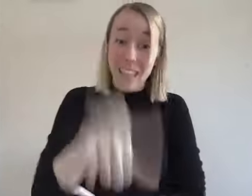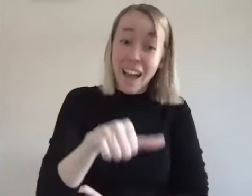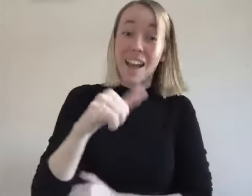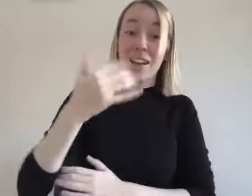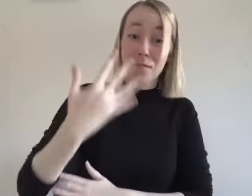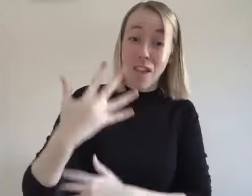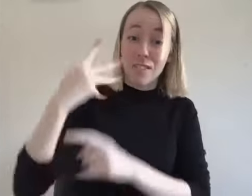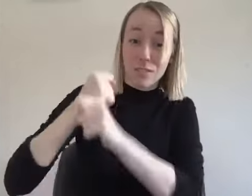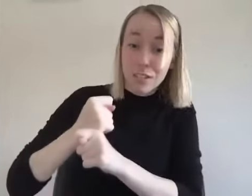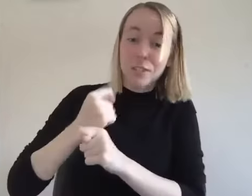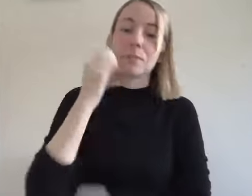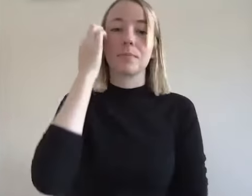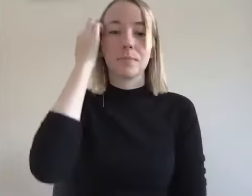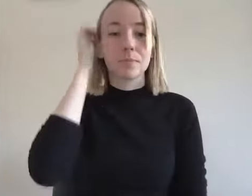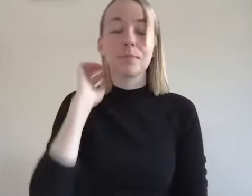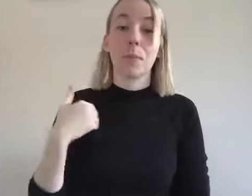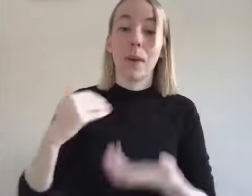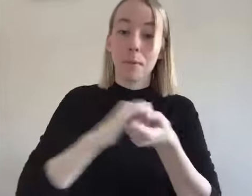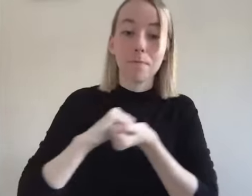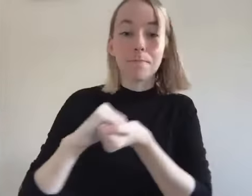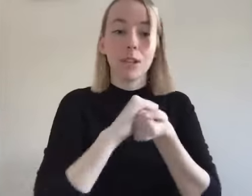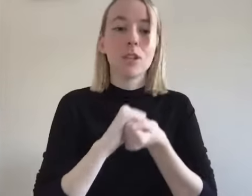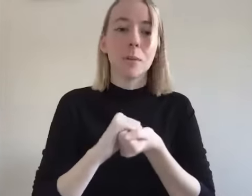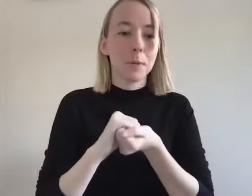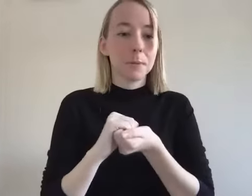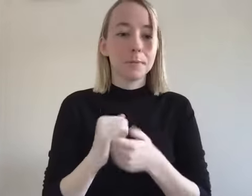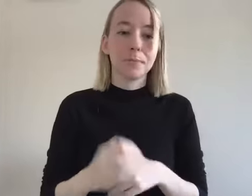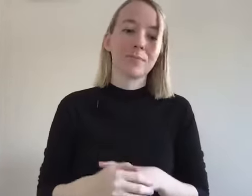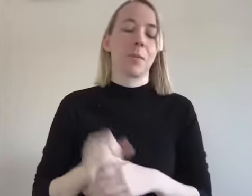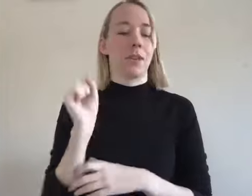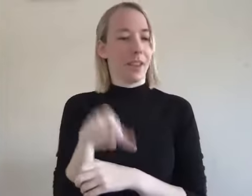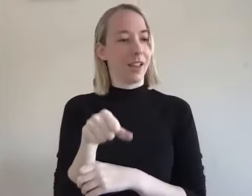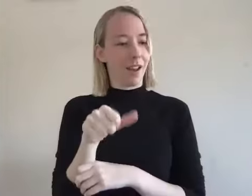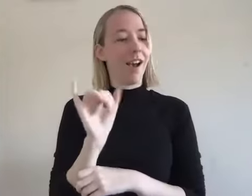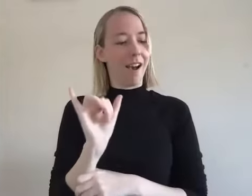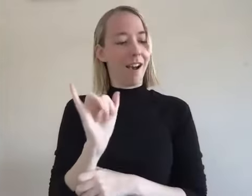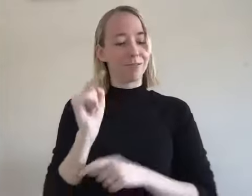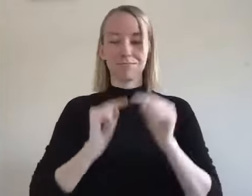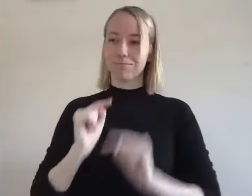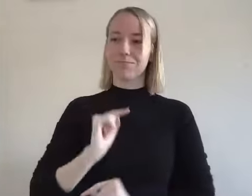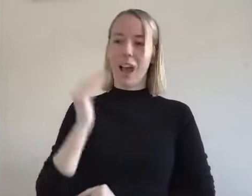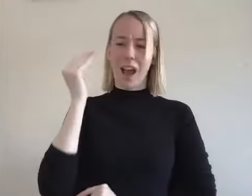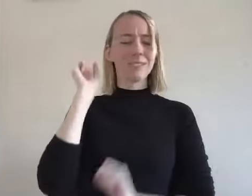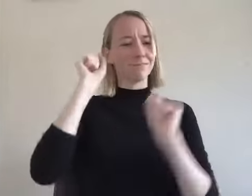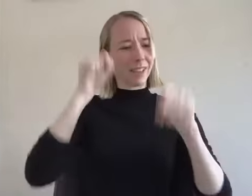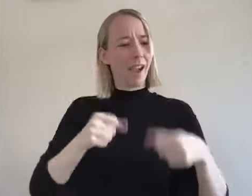this the fifth tradition speaks to we have fellowship and we get to care and we get to then go we know what it's like to be you